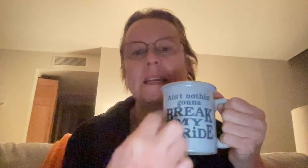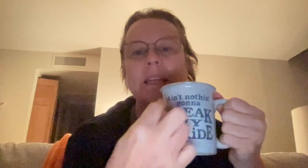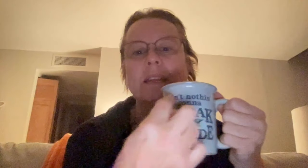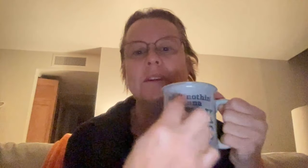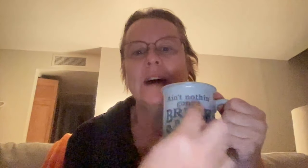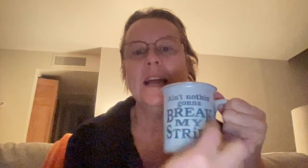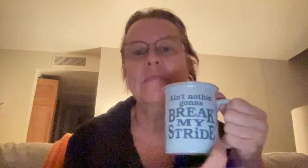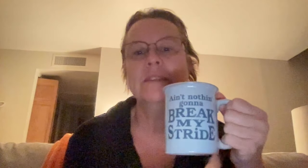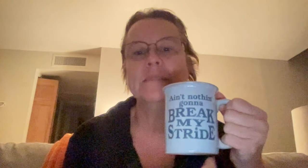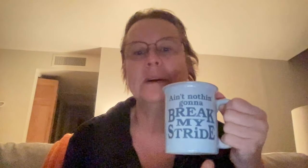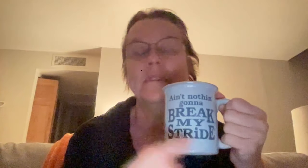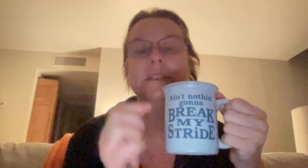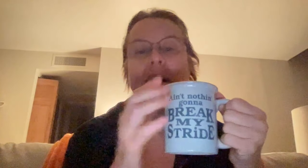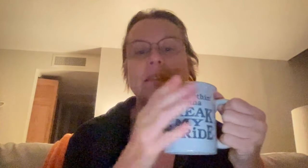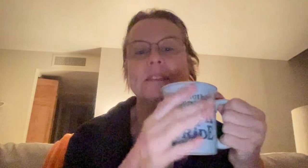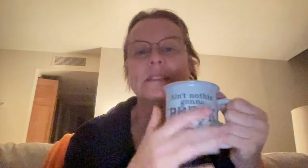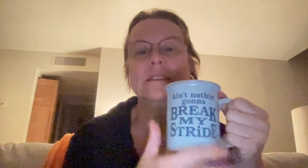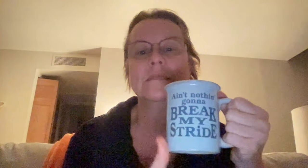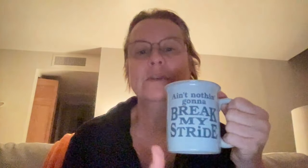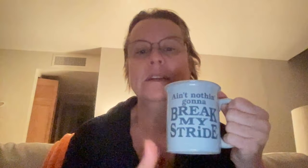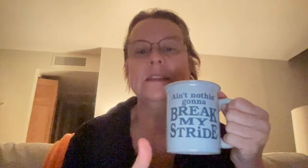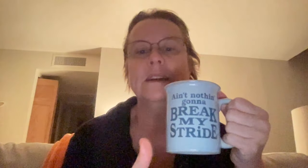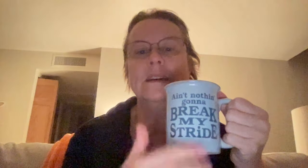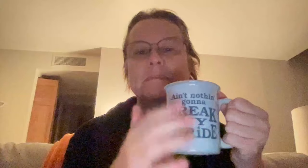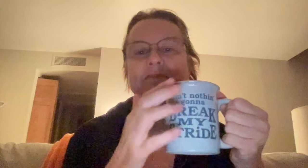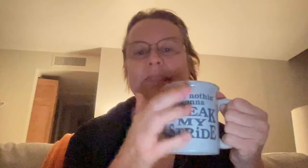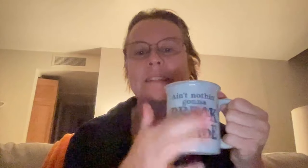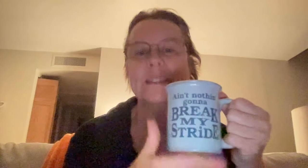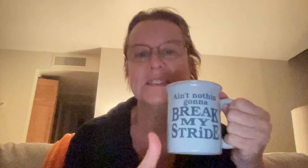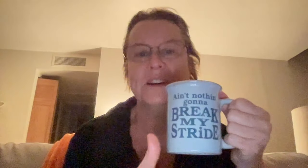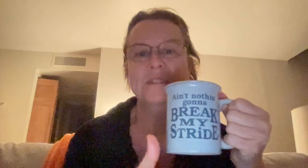You know, I have this mug and this, I, this one, it, um, I like the song.